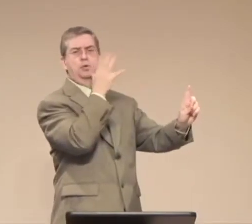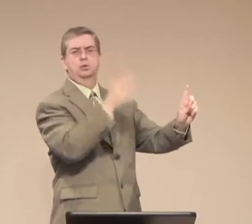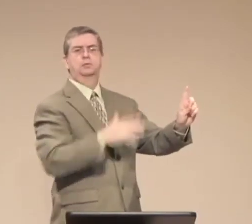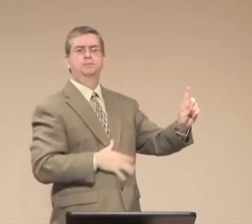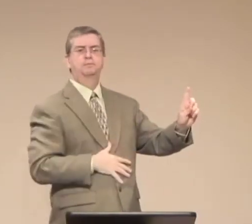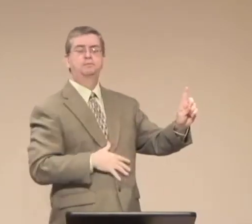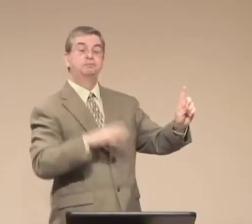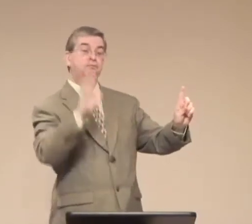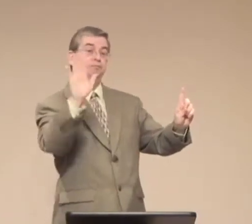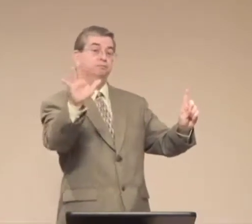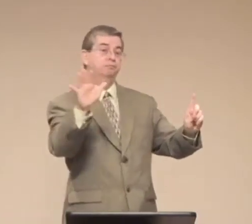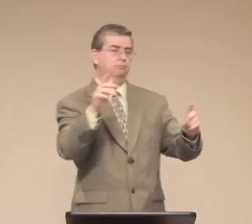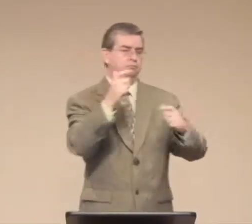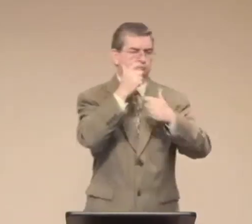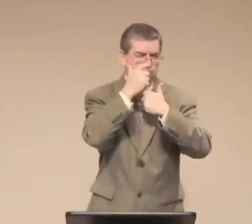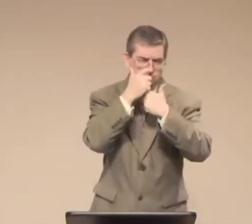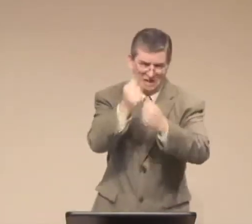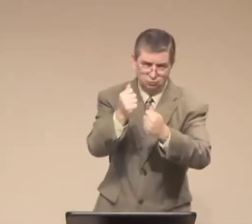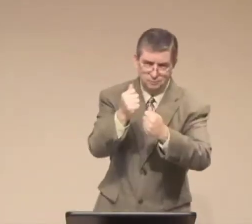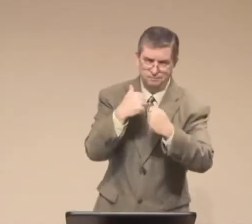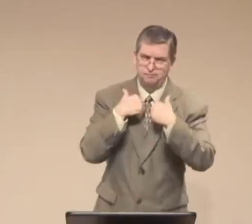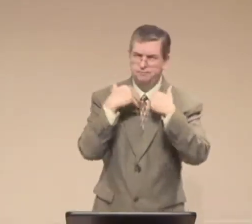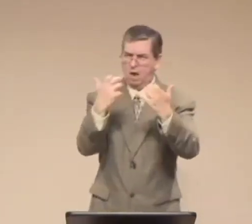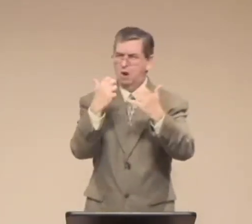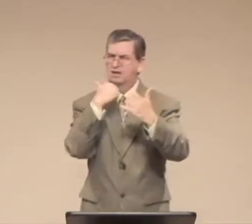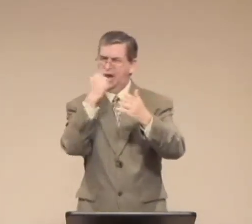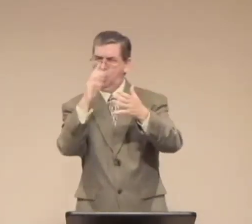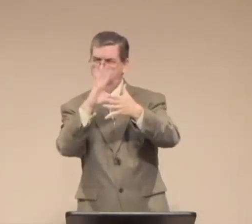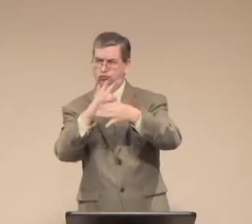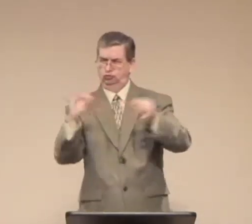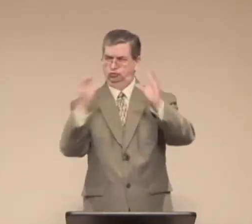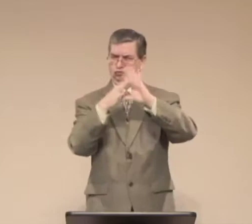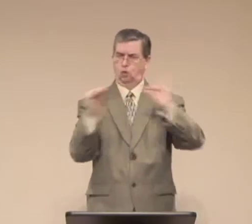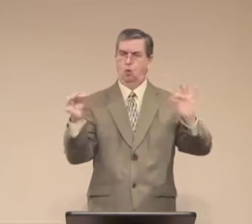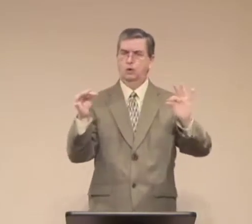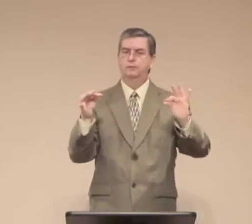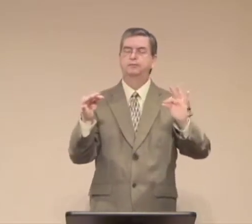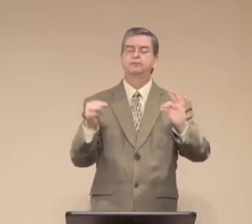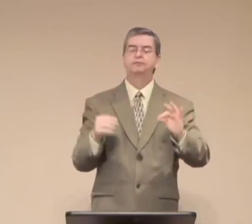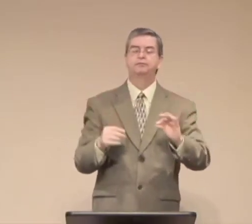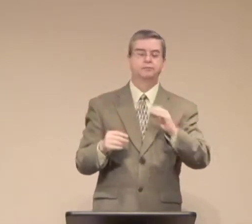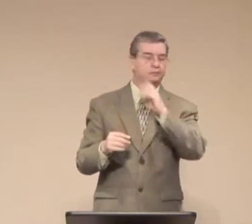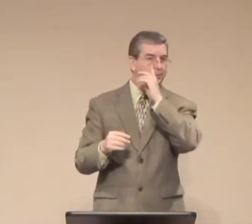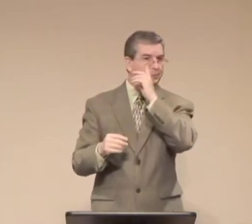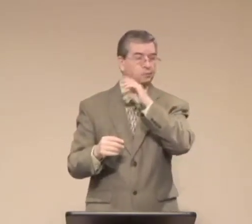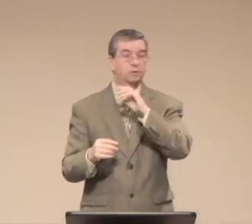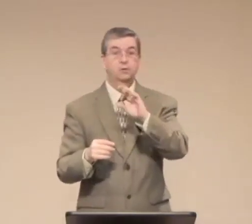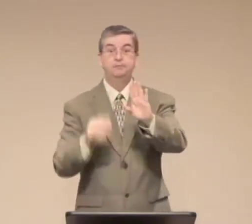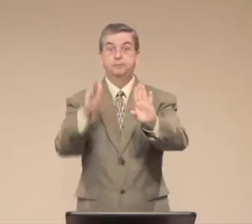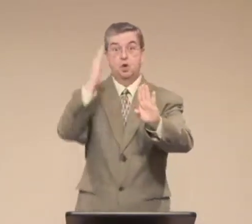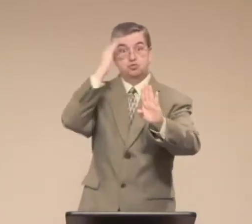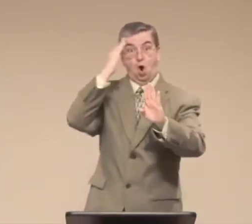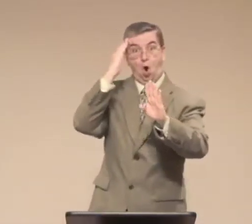woman. Now, naturally, we are to honor our mothers. That's correct.